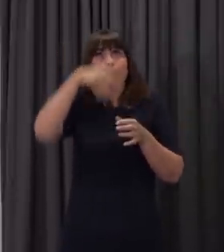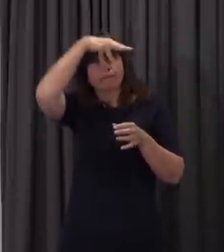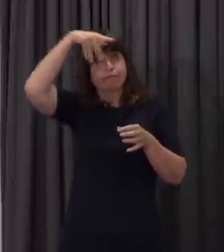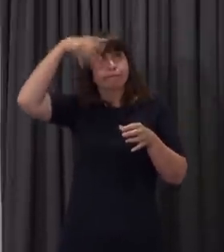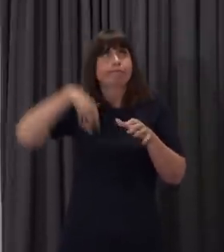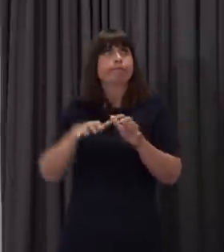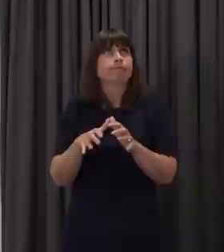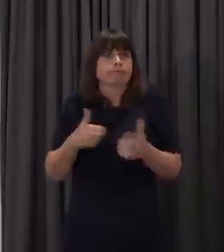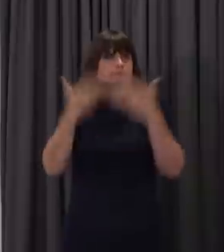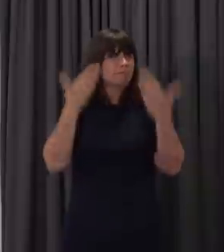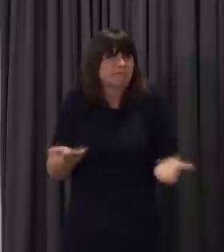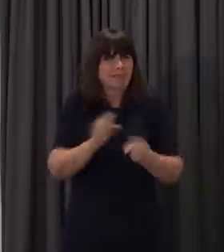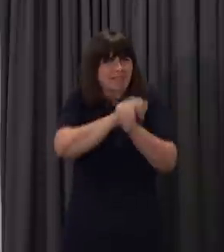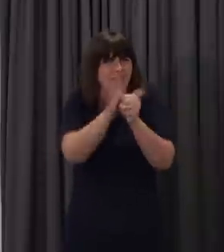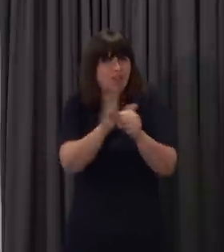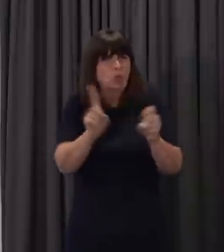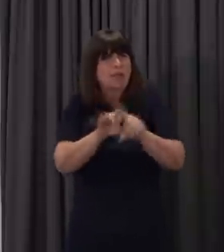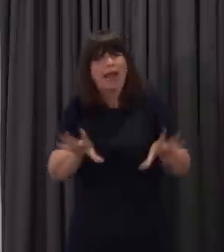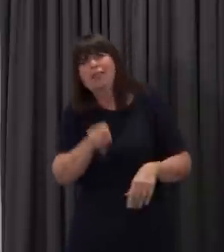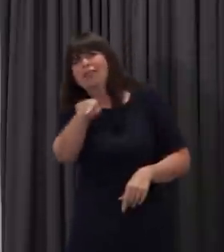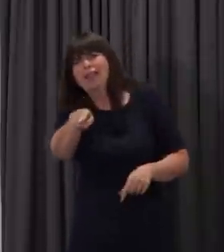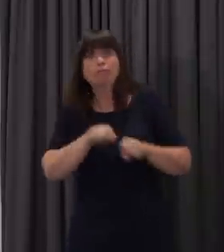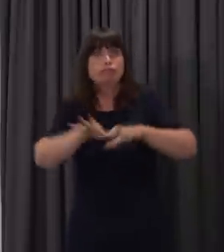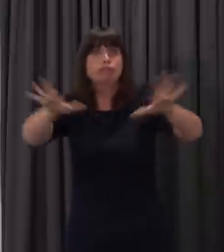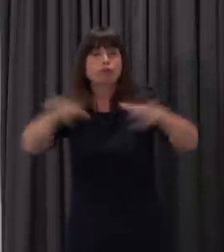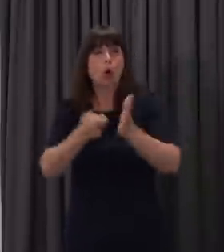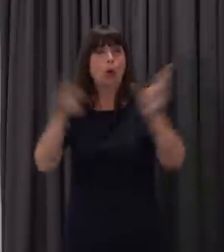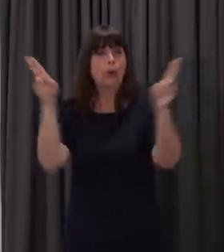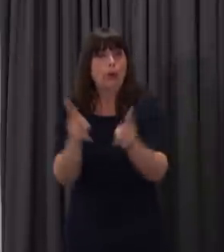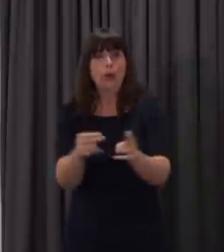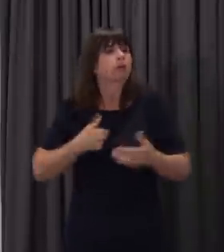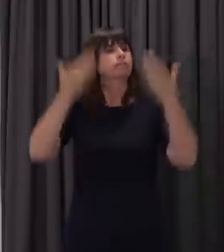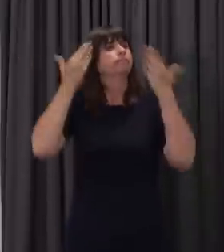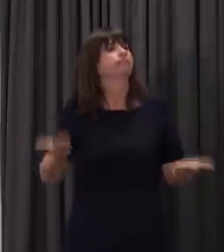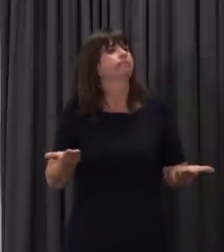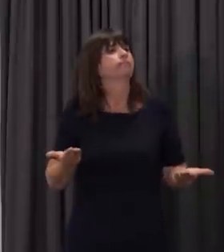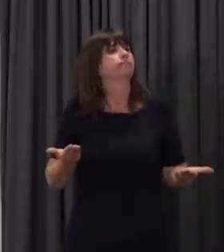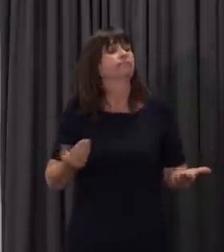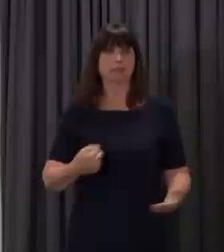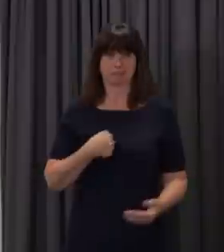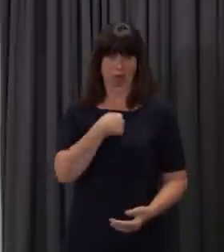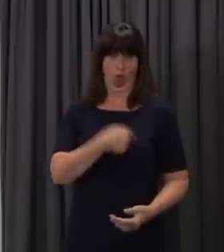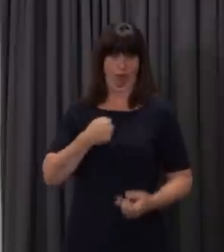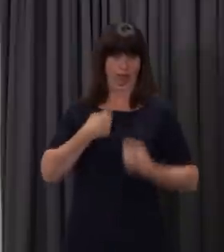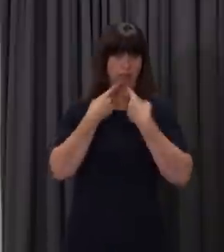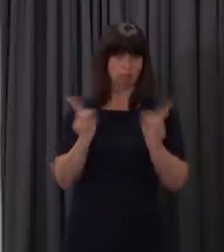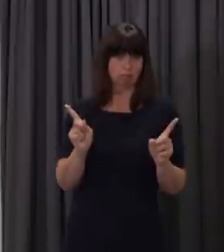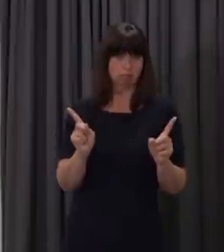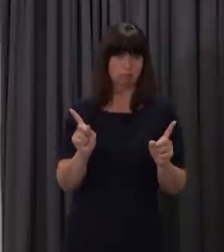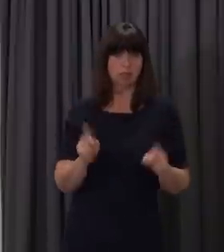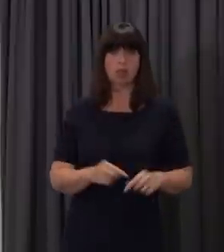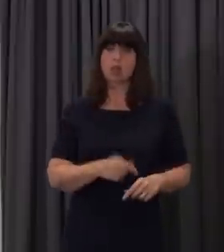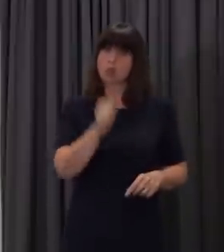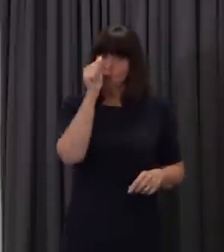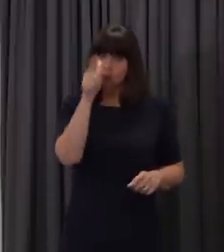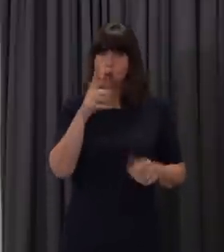be doing in September. But I have to be clear and honest with parents and professionals. Whilst the rules